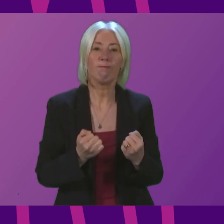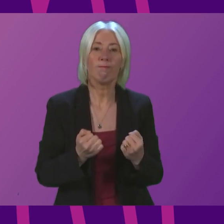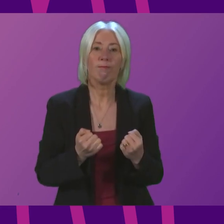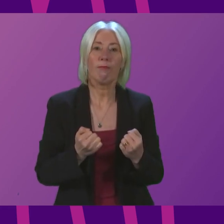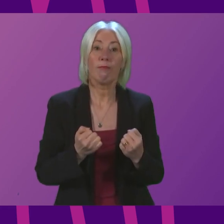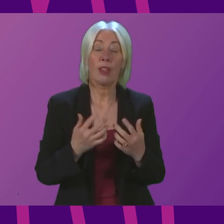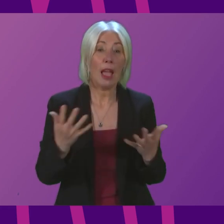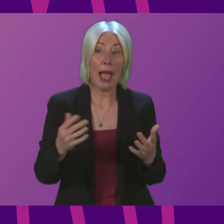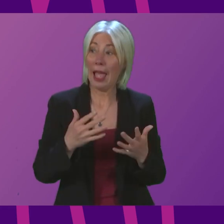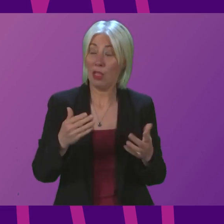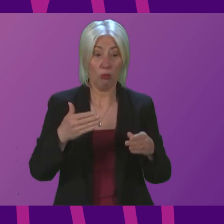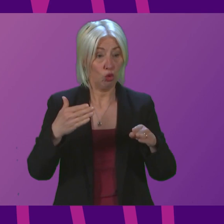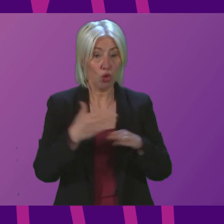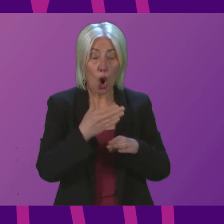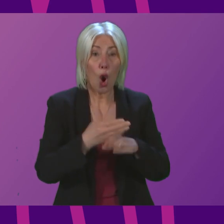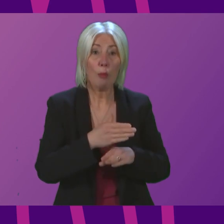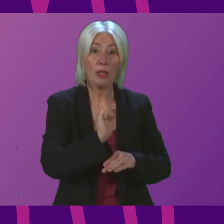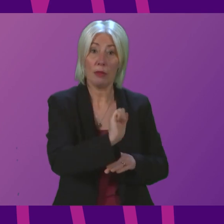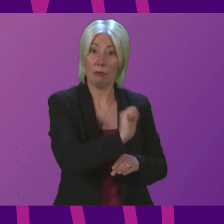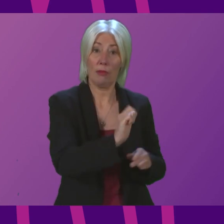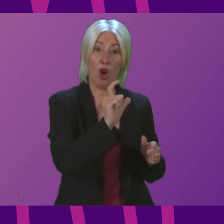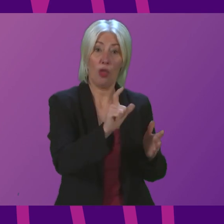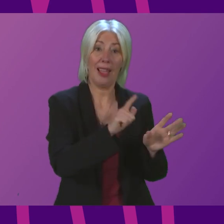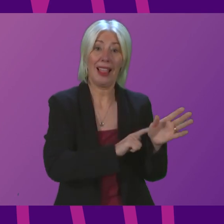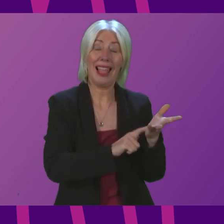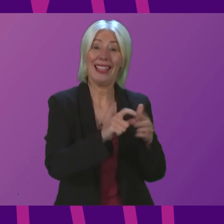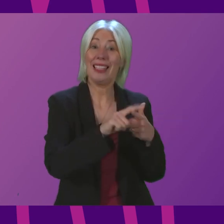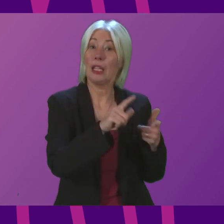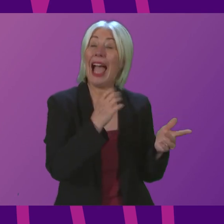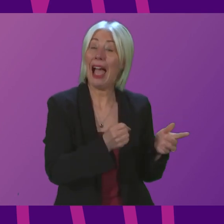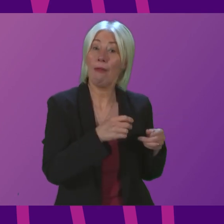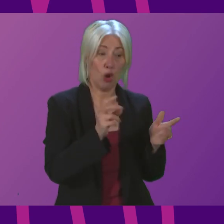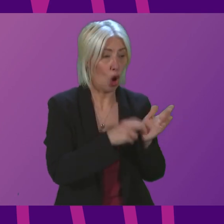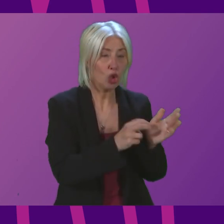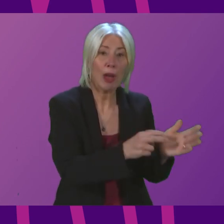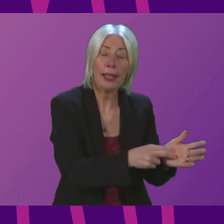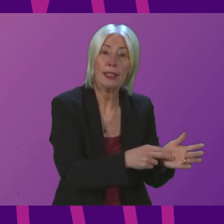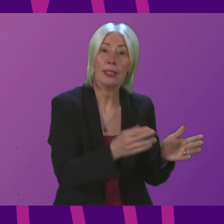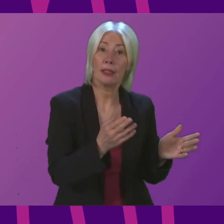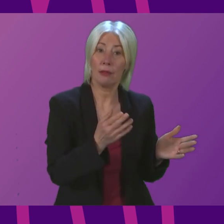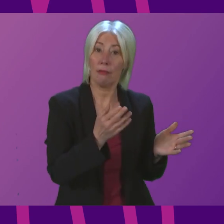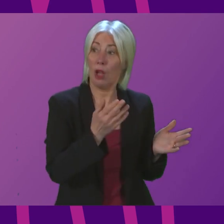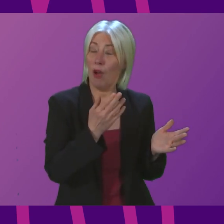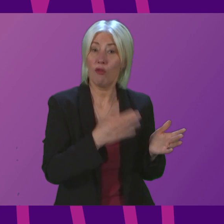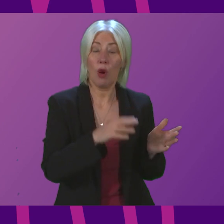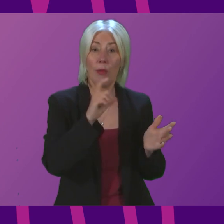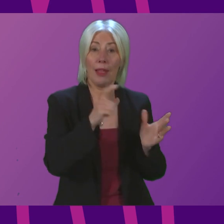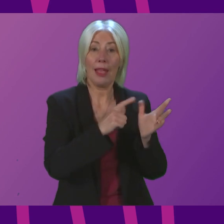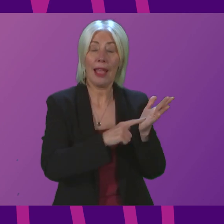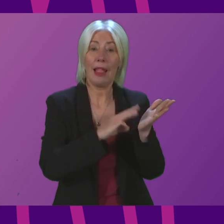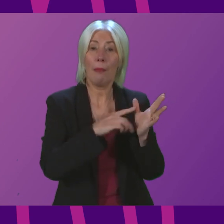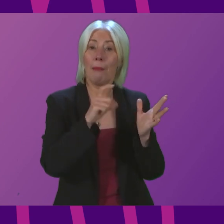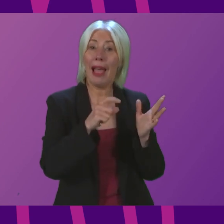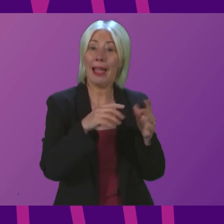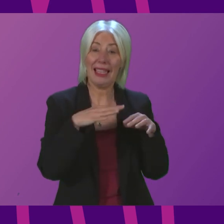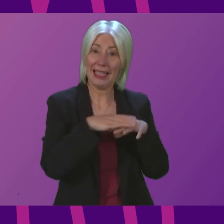employment in the Lower Clyde was supported with contracts coming from the Calamac network. And